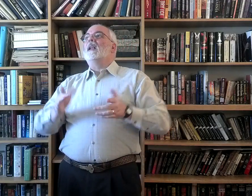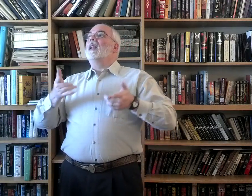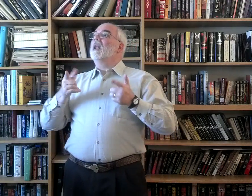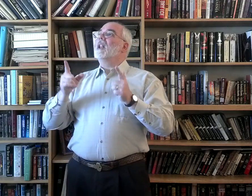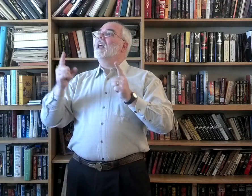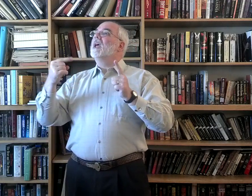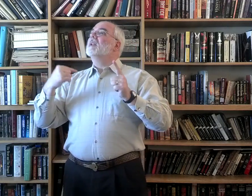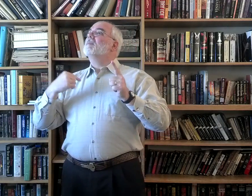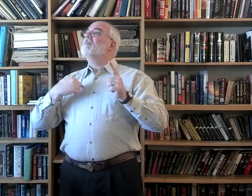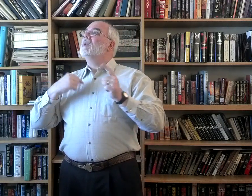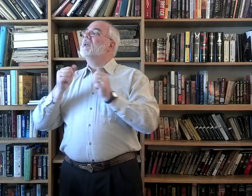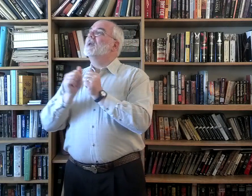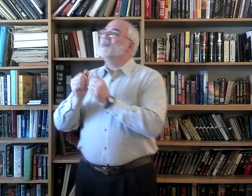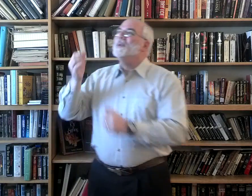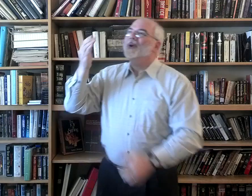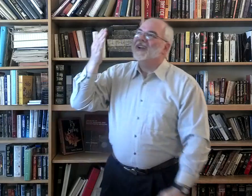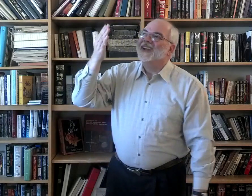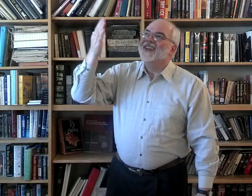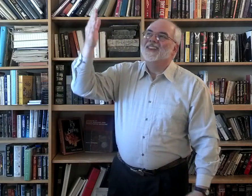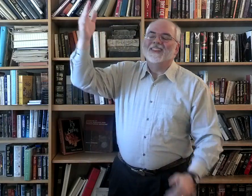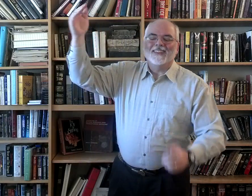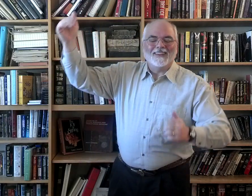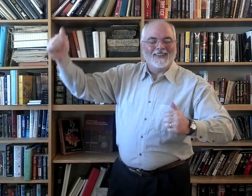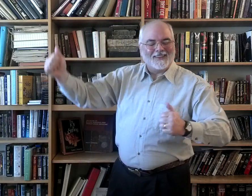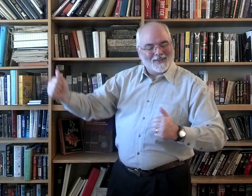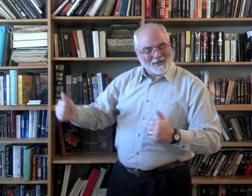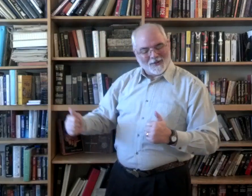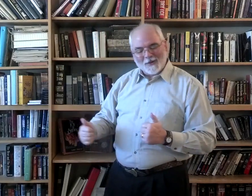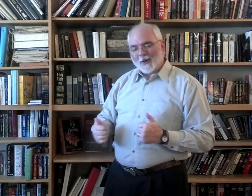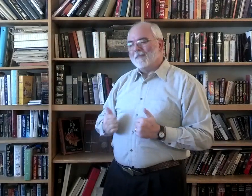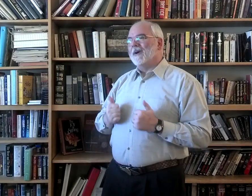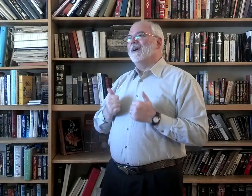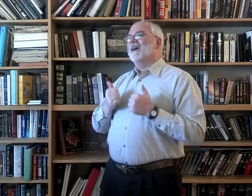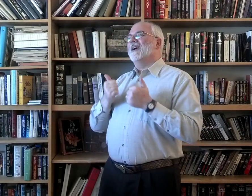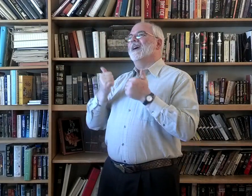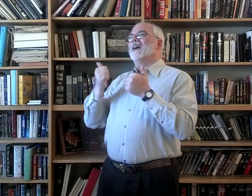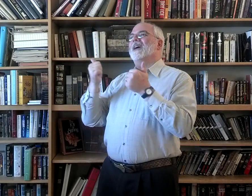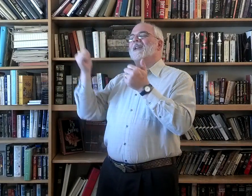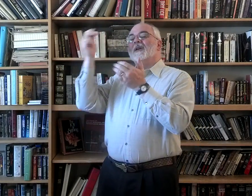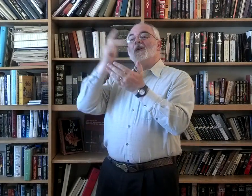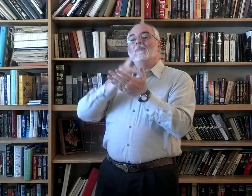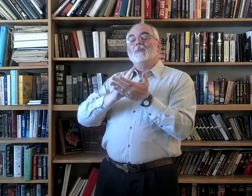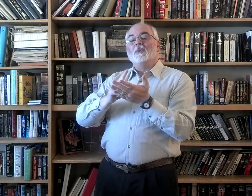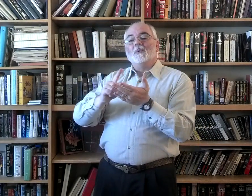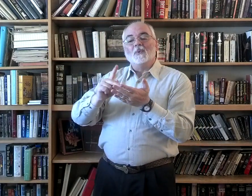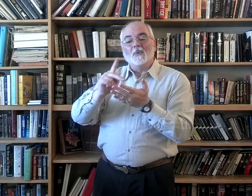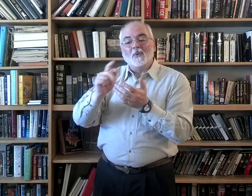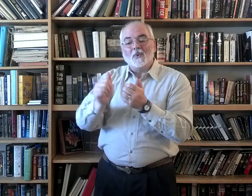me with Thee abide. Pure